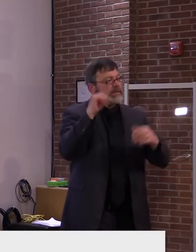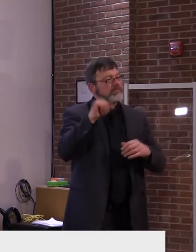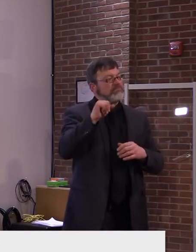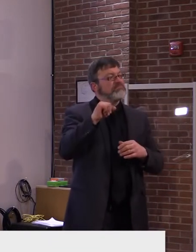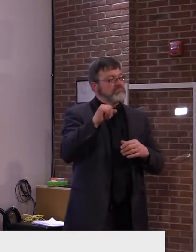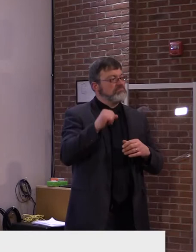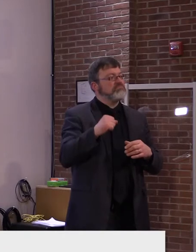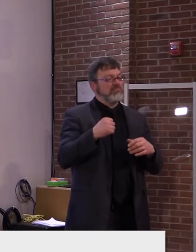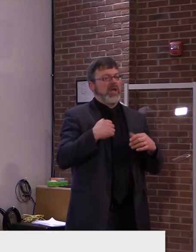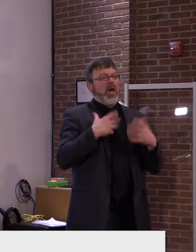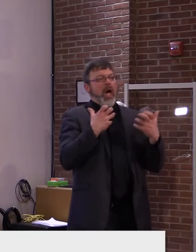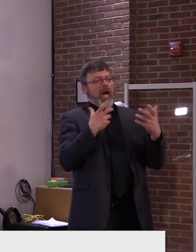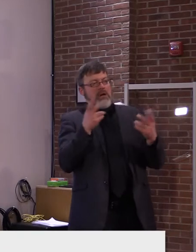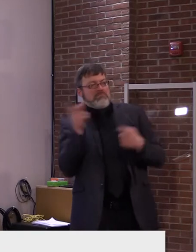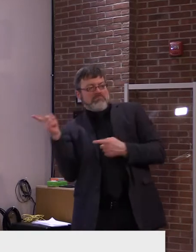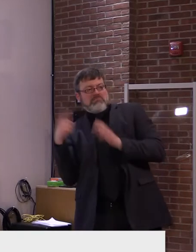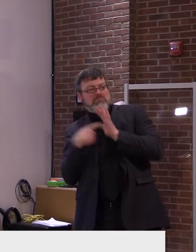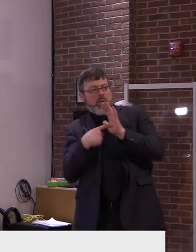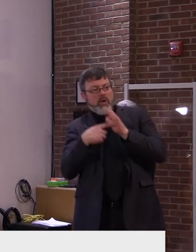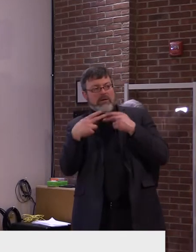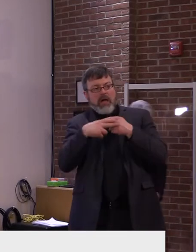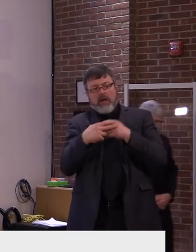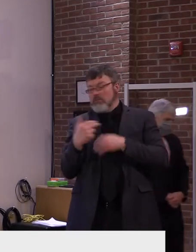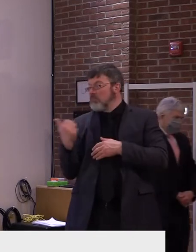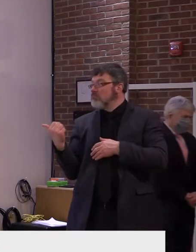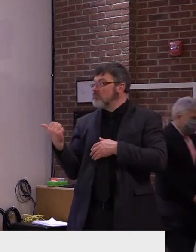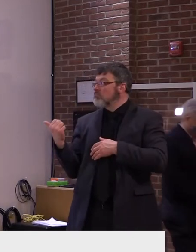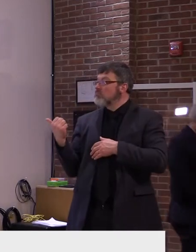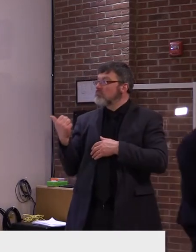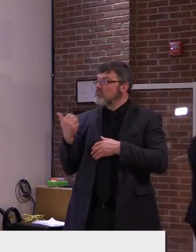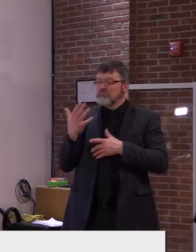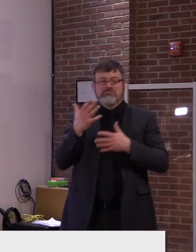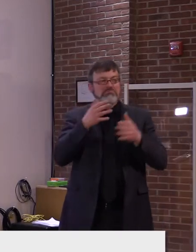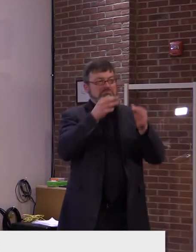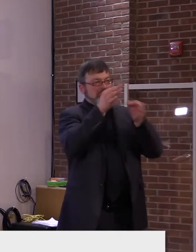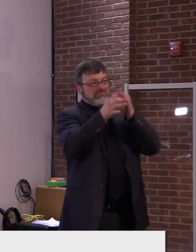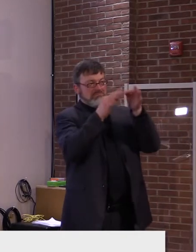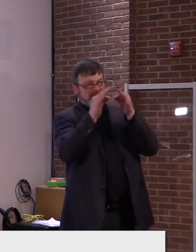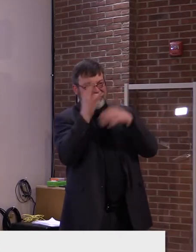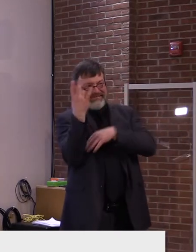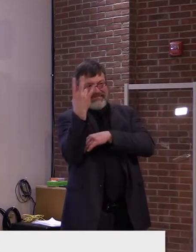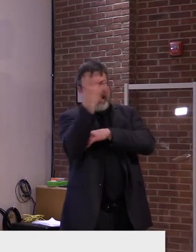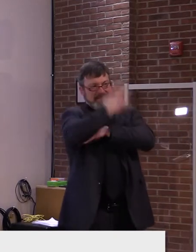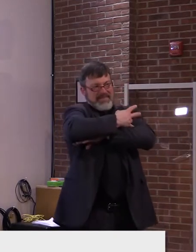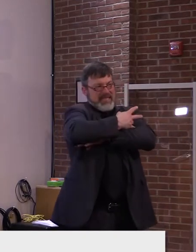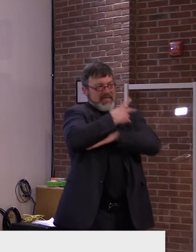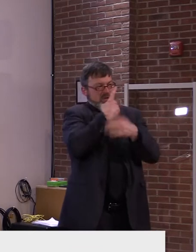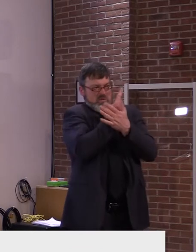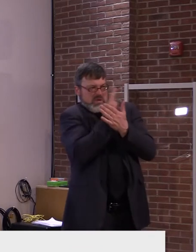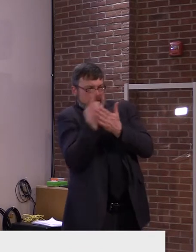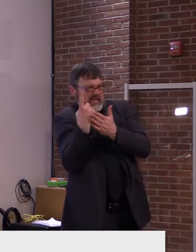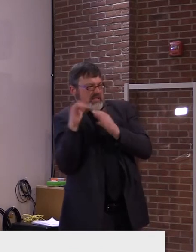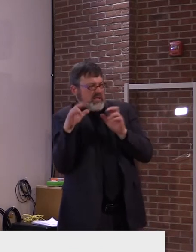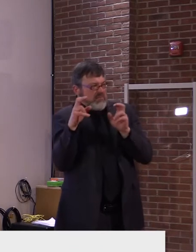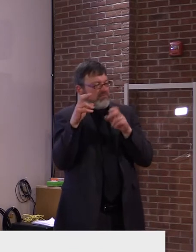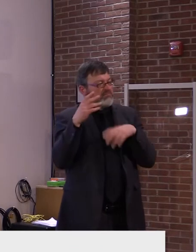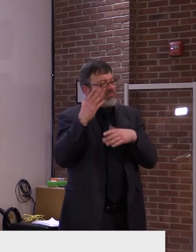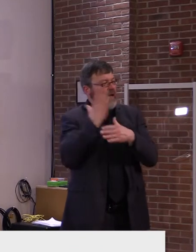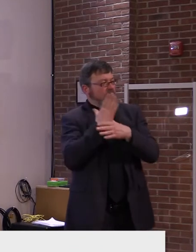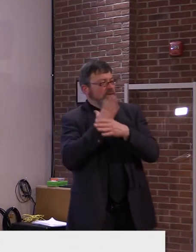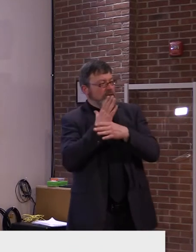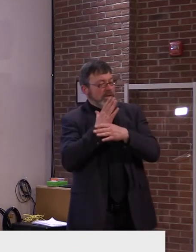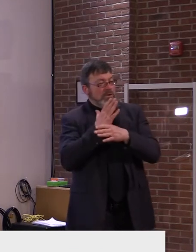These slides are updated from Tuesday's presentation. First, you can notice, of course, that